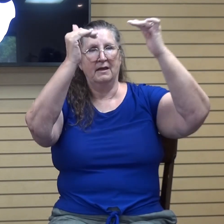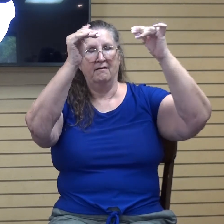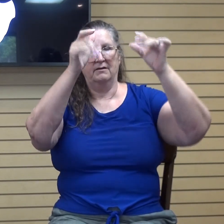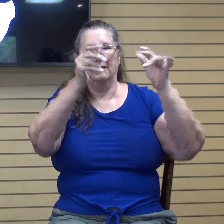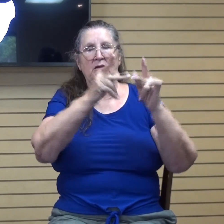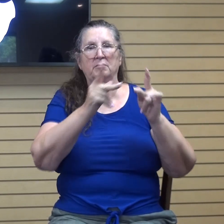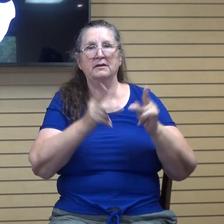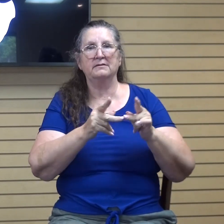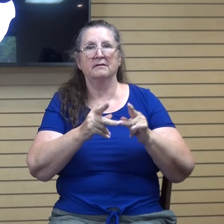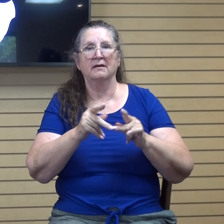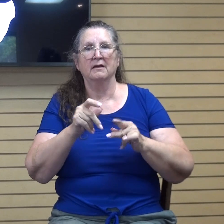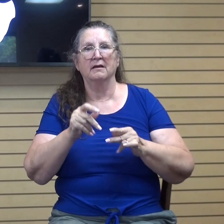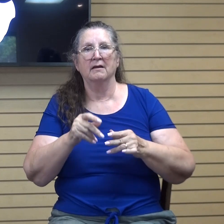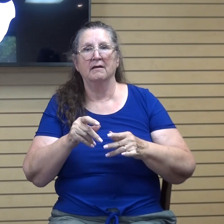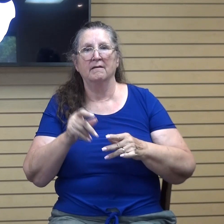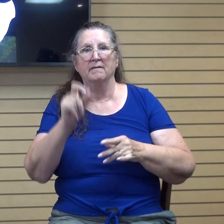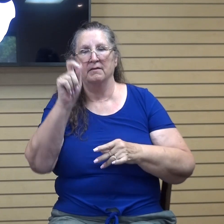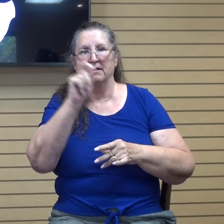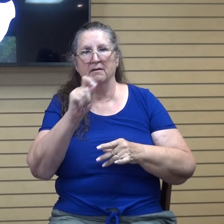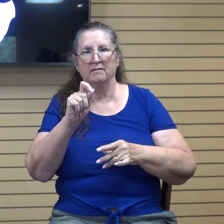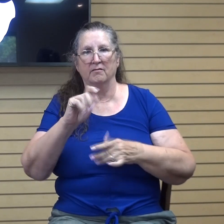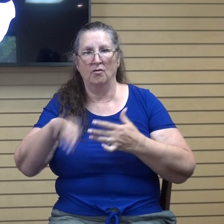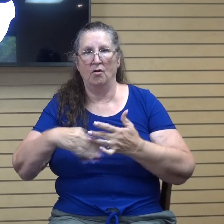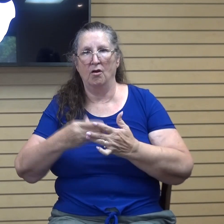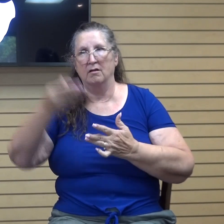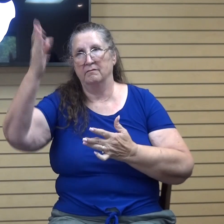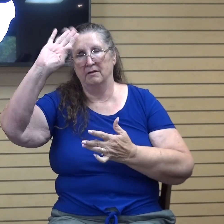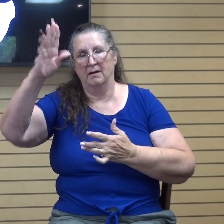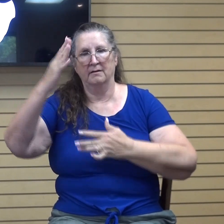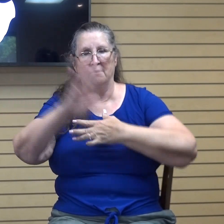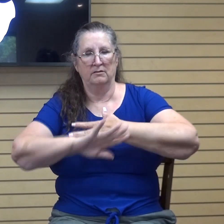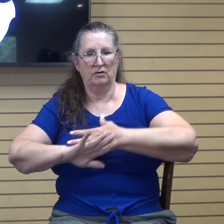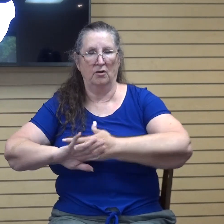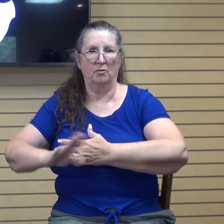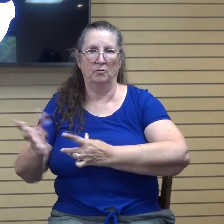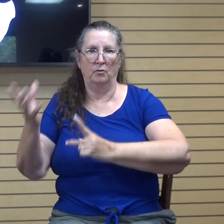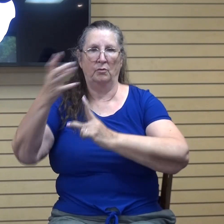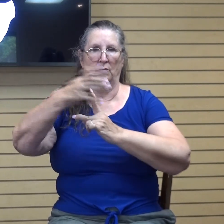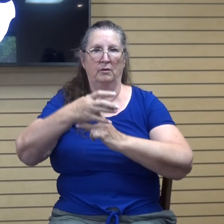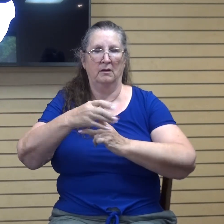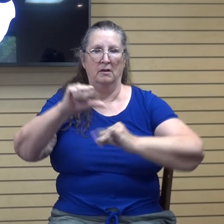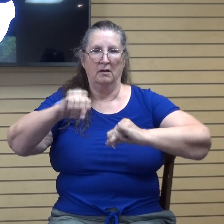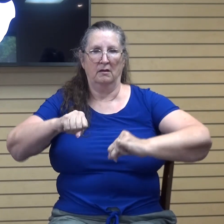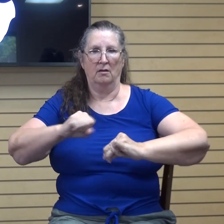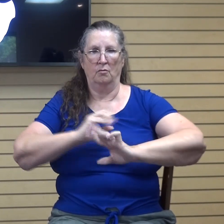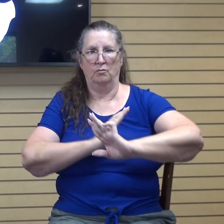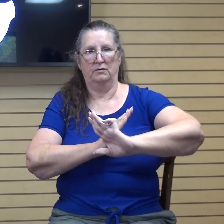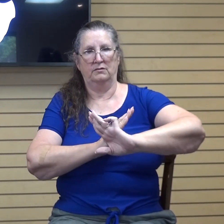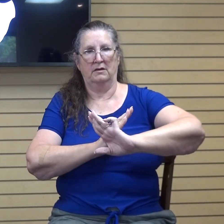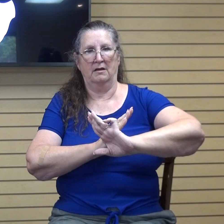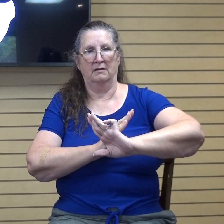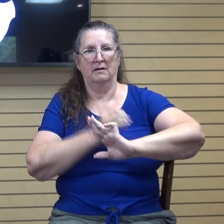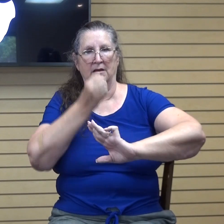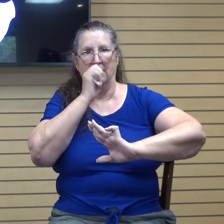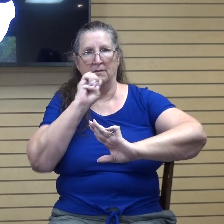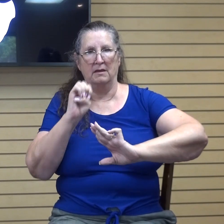Therefore, take up the whole armor of God that you may be able to withstand in the evil day, having done all to stand.